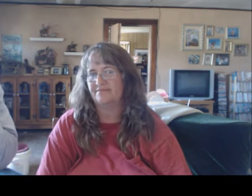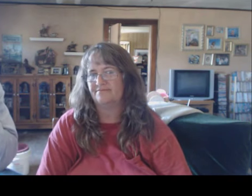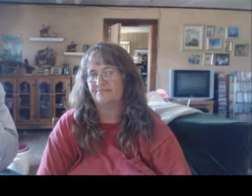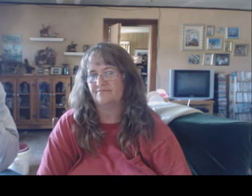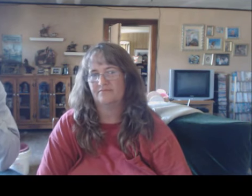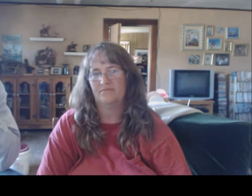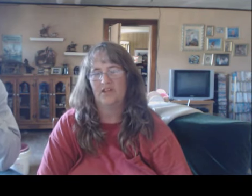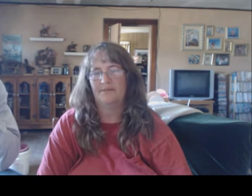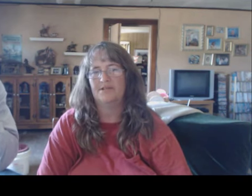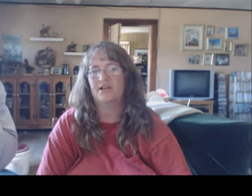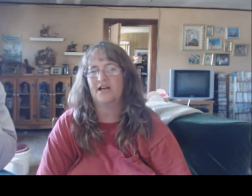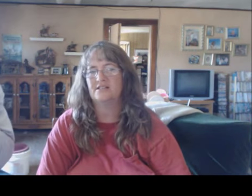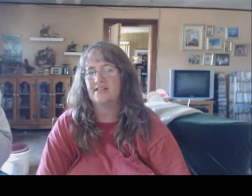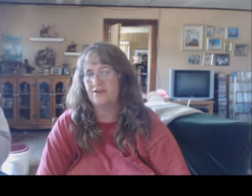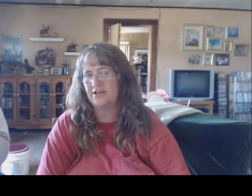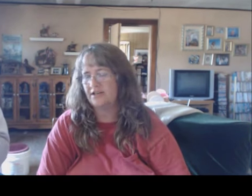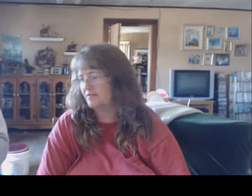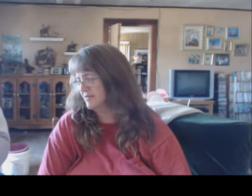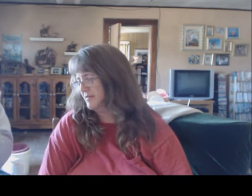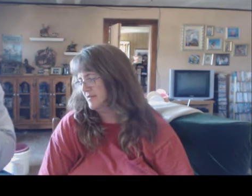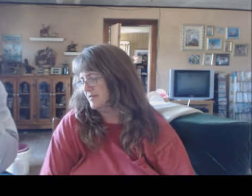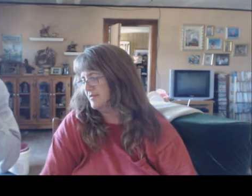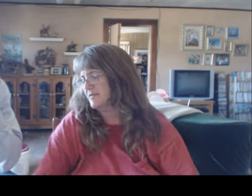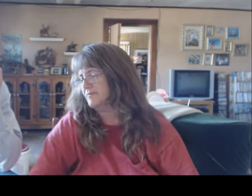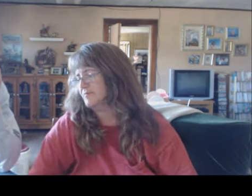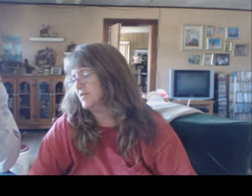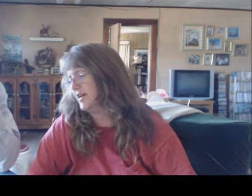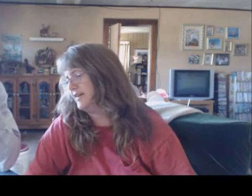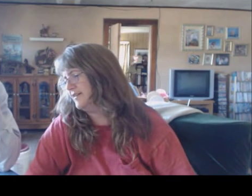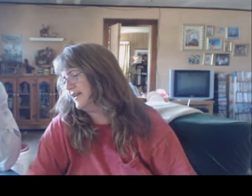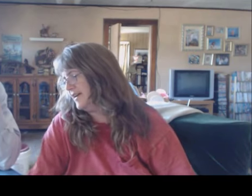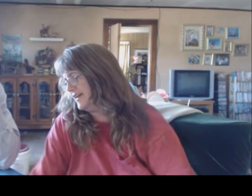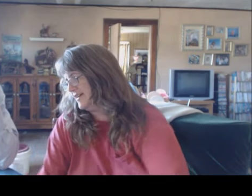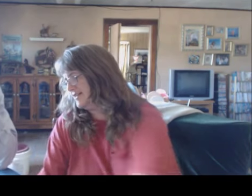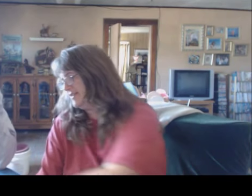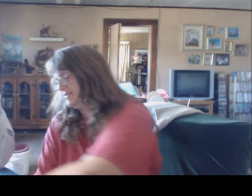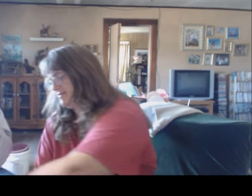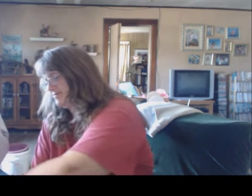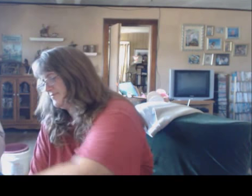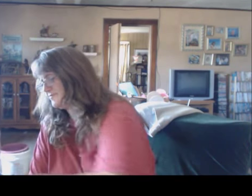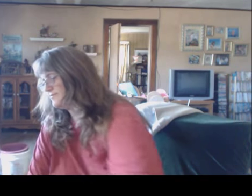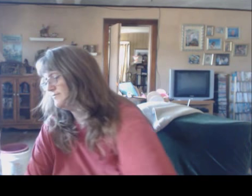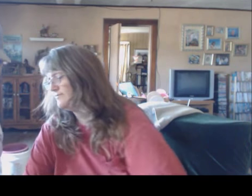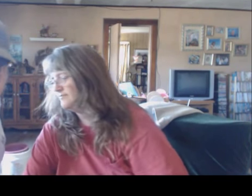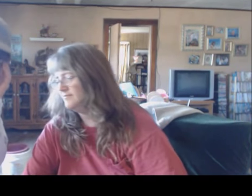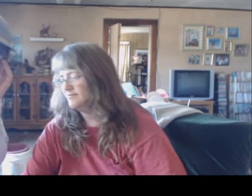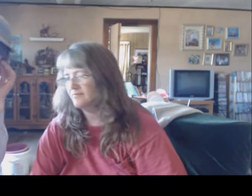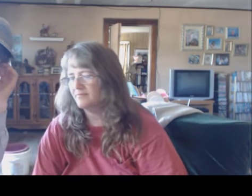No. Okay, but you got Saturday? Yup. Okay. And? I, uh,